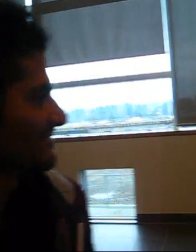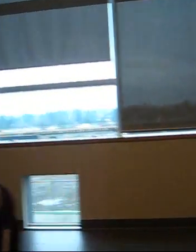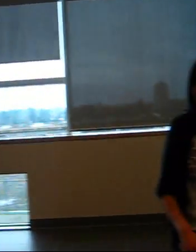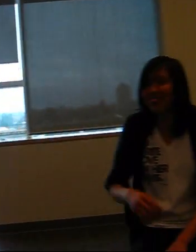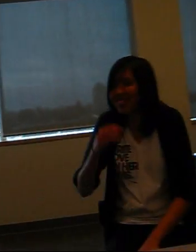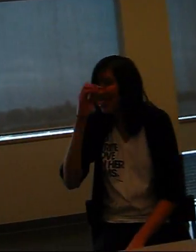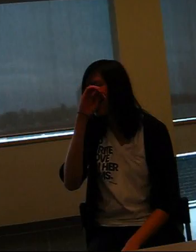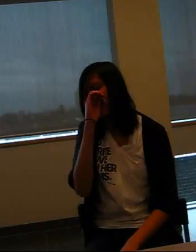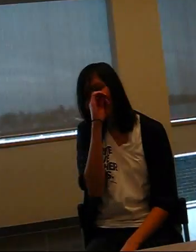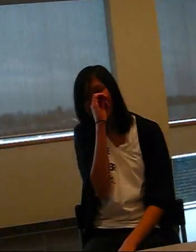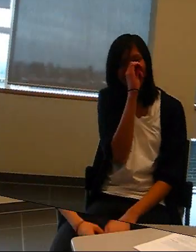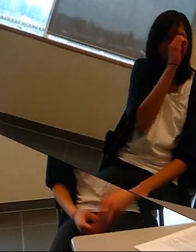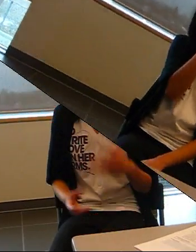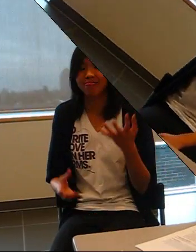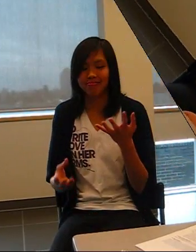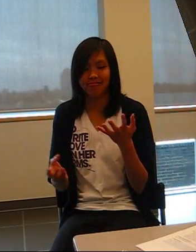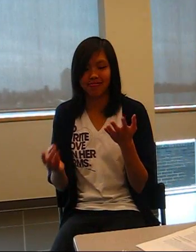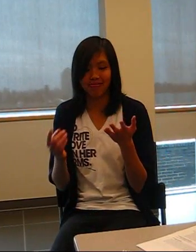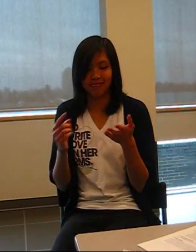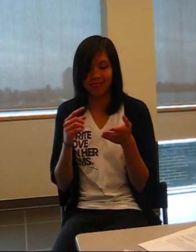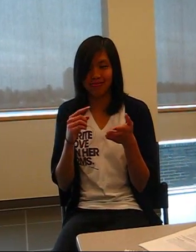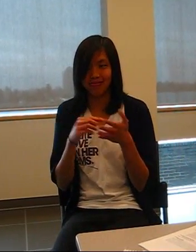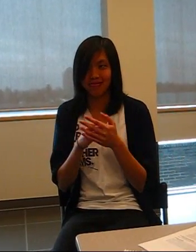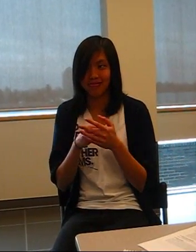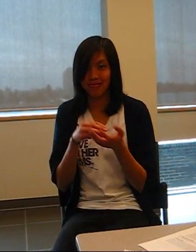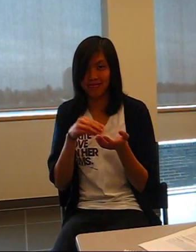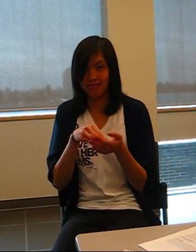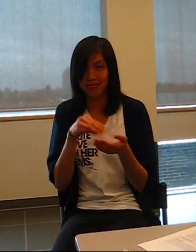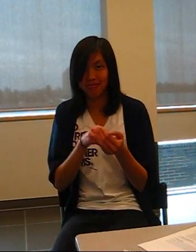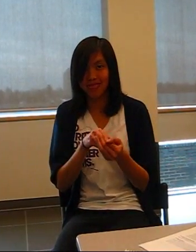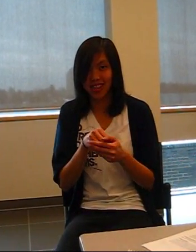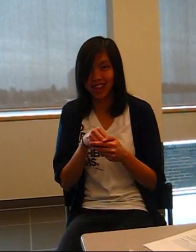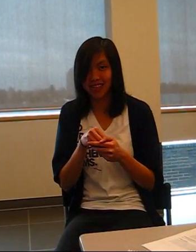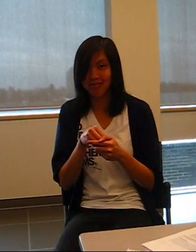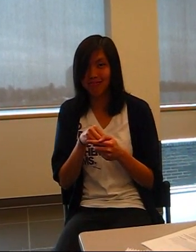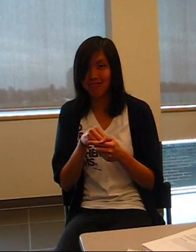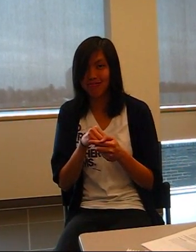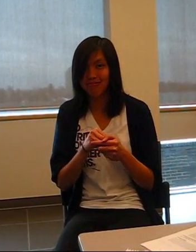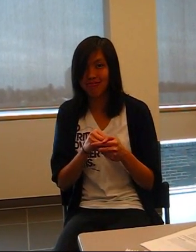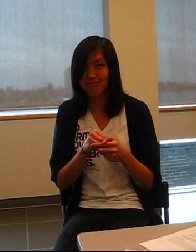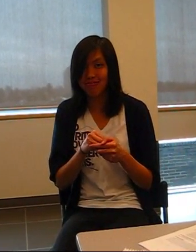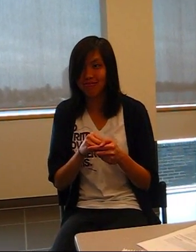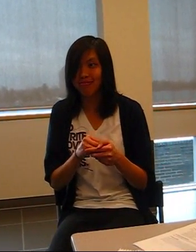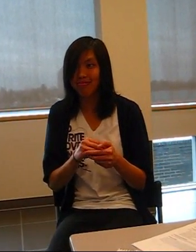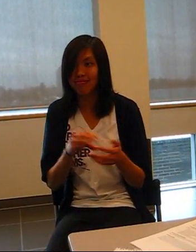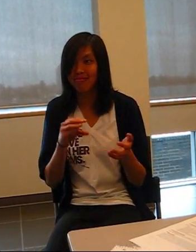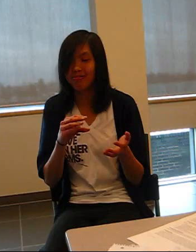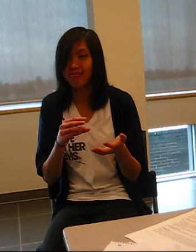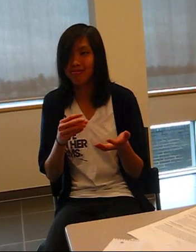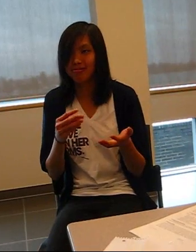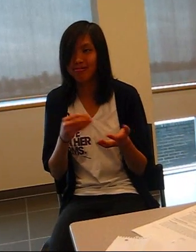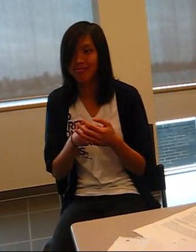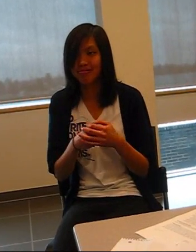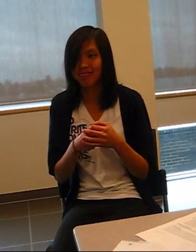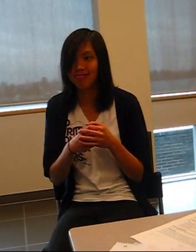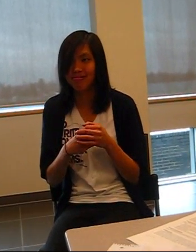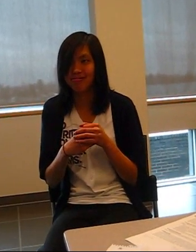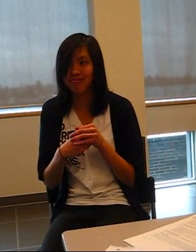okay as you can see the light sign language is kind of hard to understand